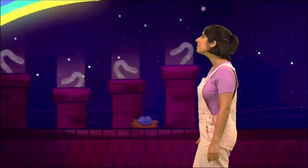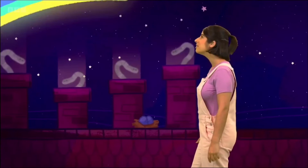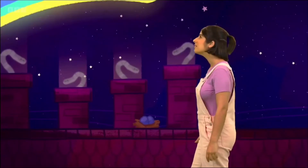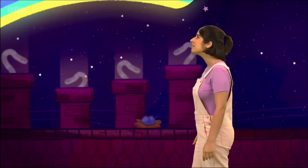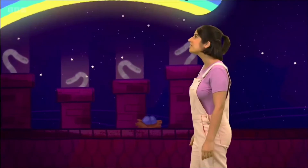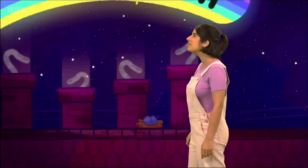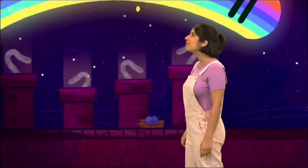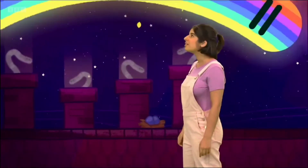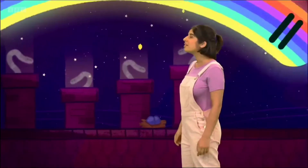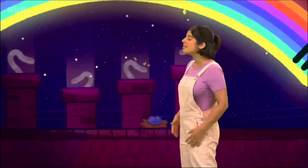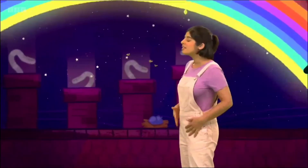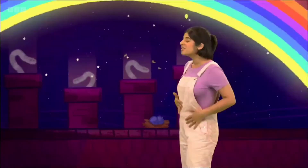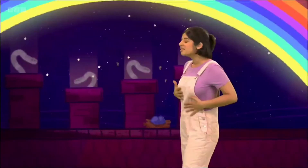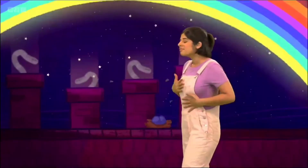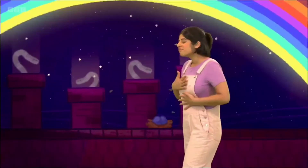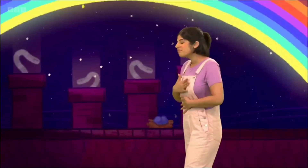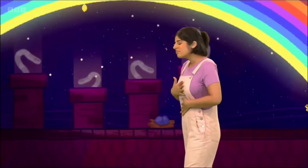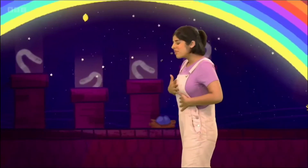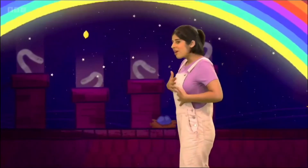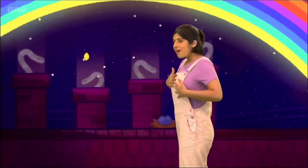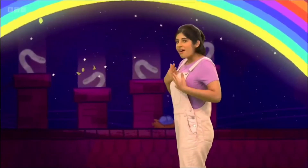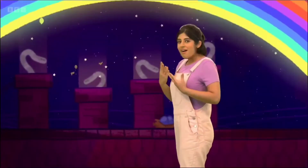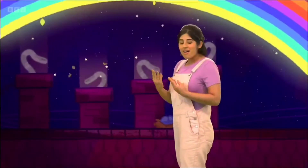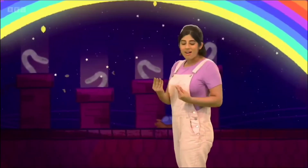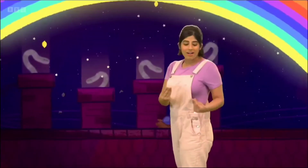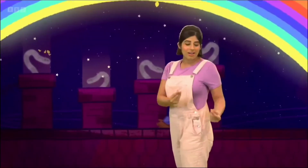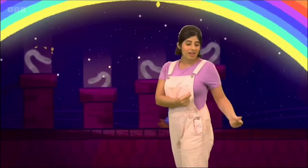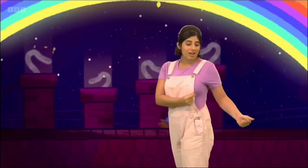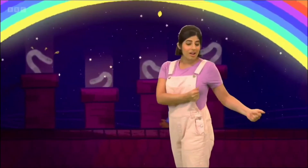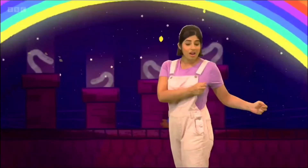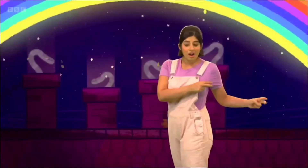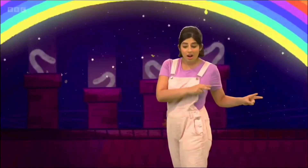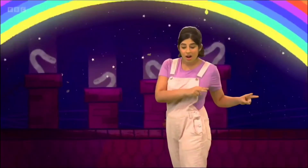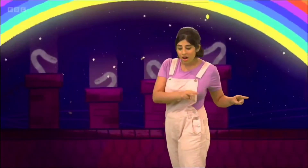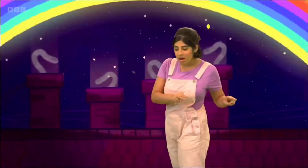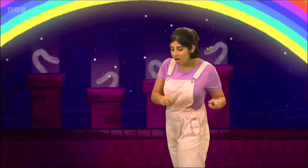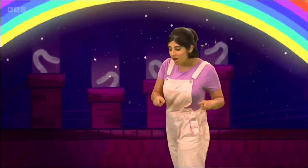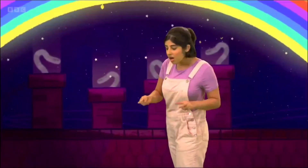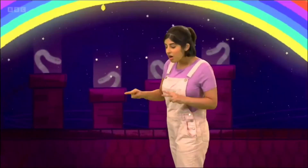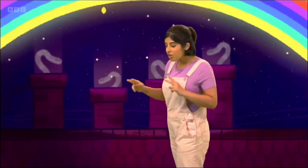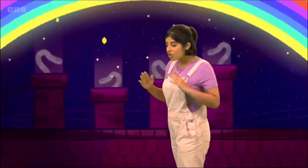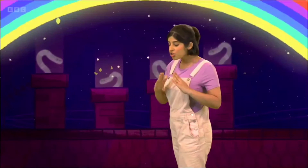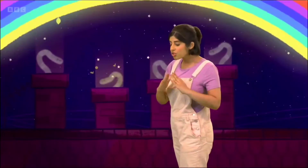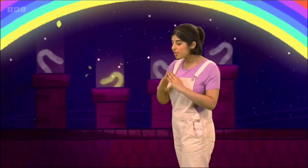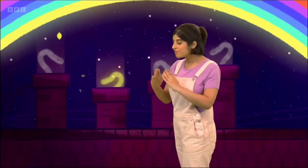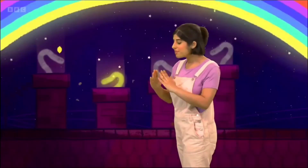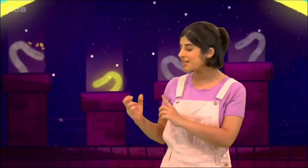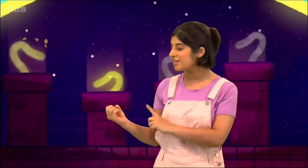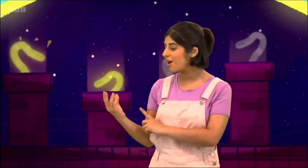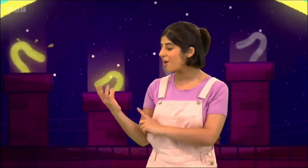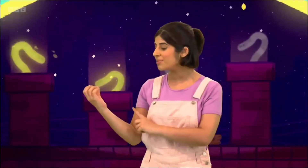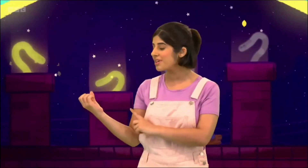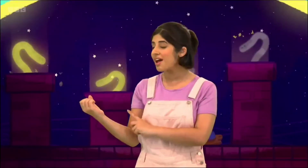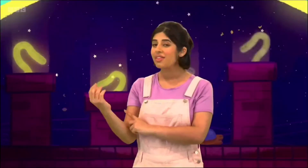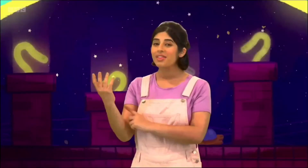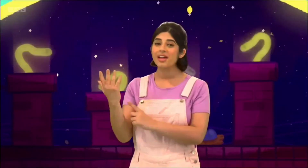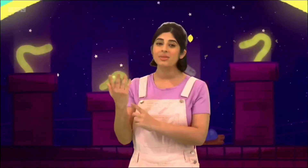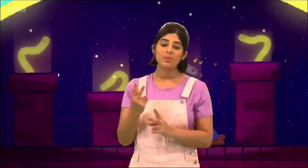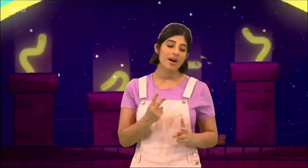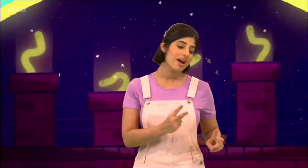Where troubles melt like lemon drops, way above the chimney tops That's where